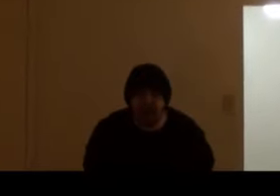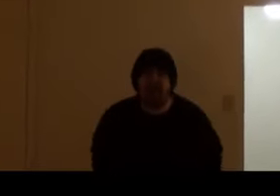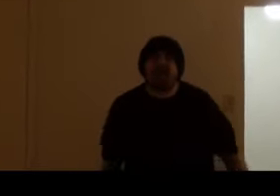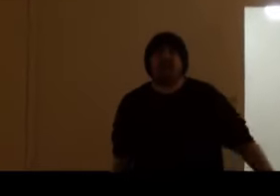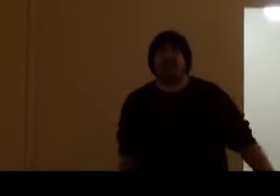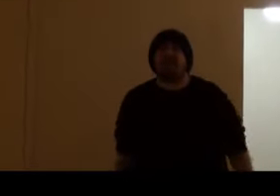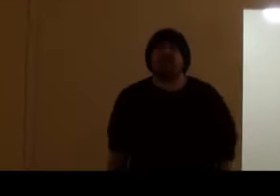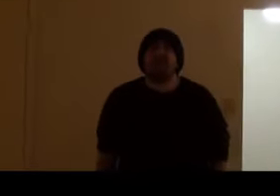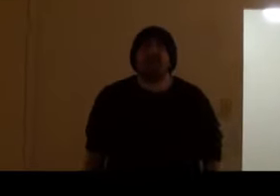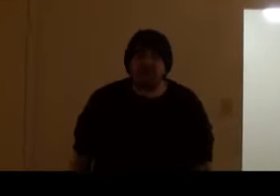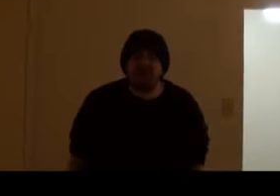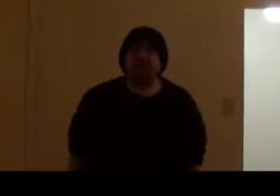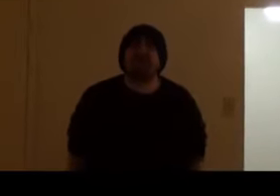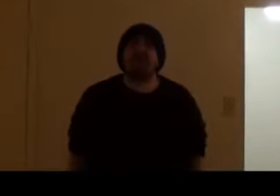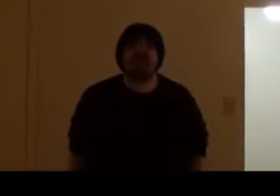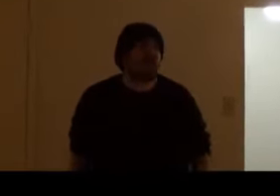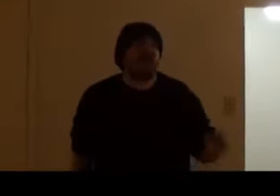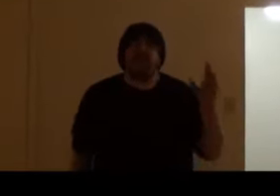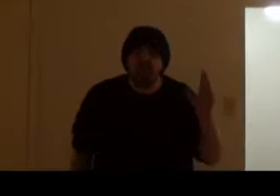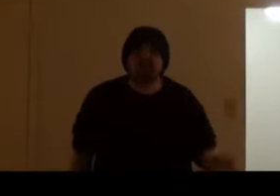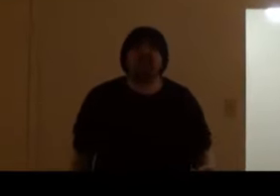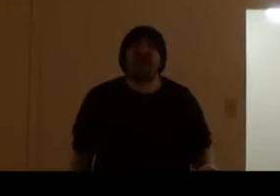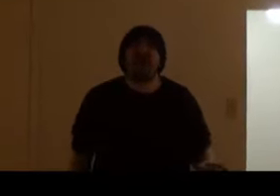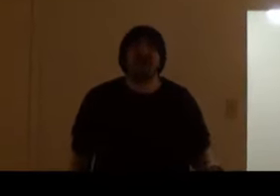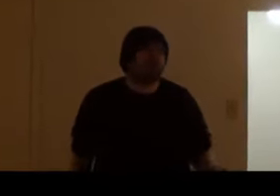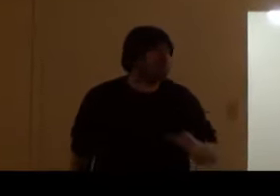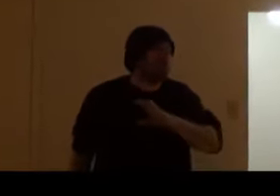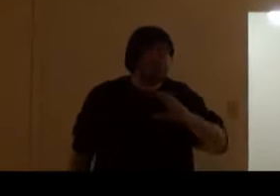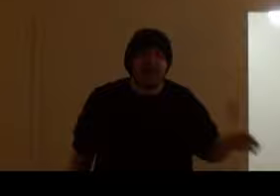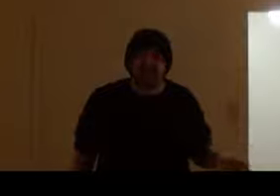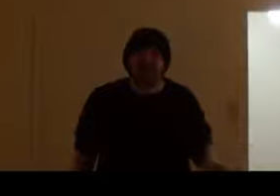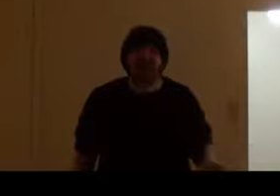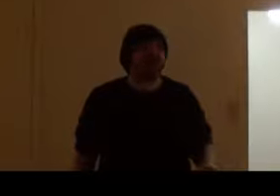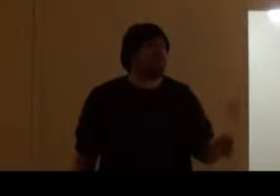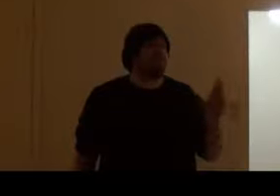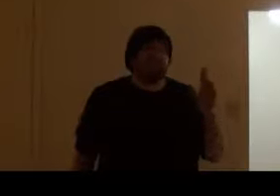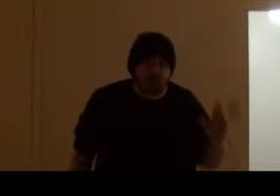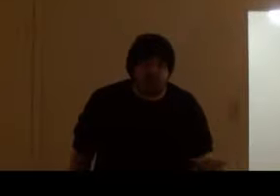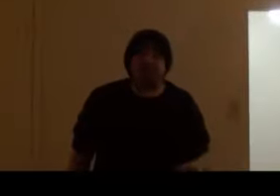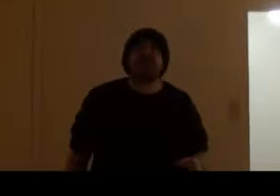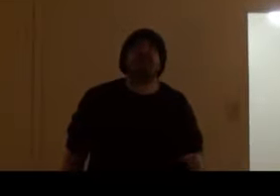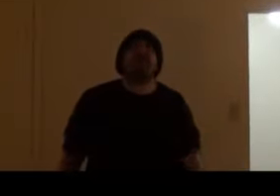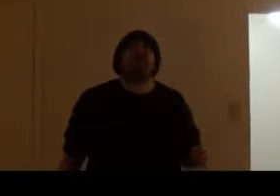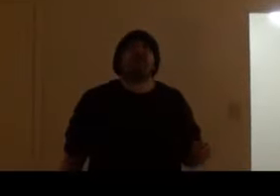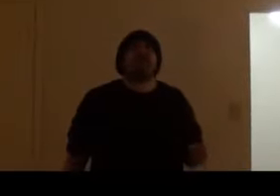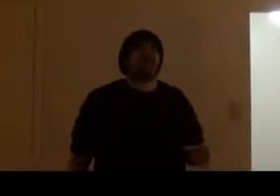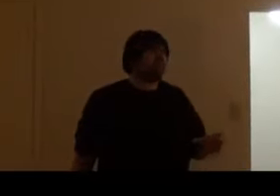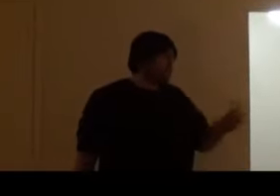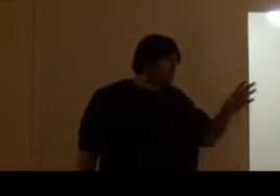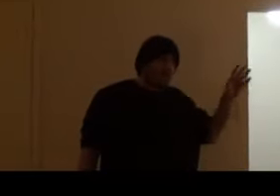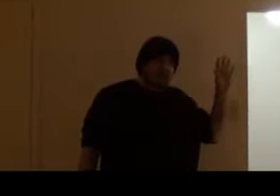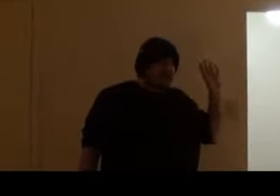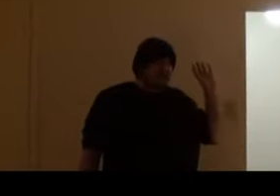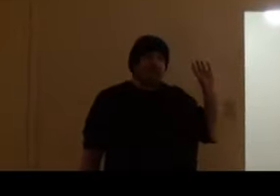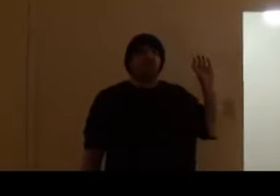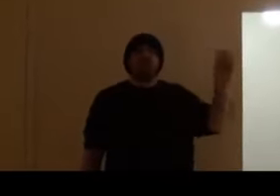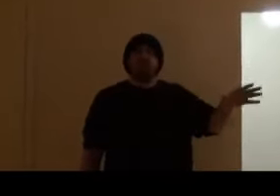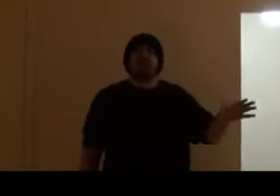Alright! Before I start, new channel, Wrestling Jesus 13. I know I closed another